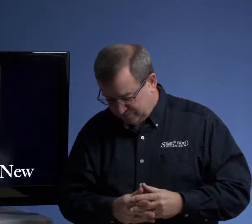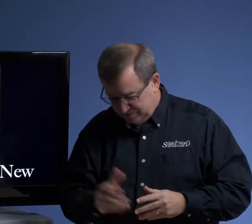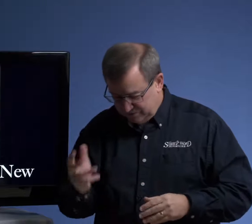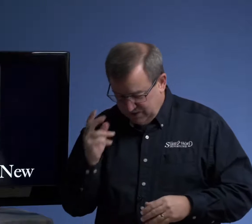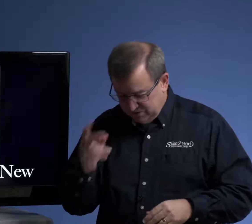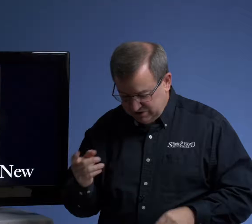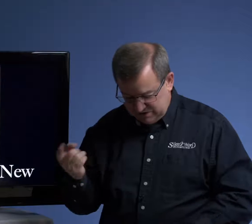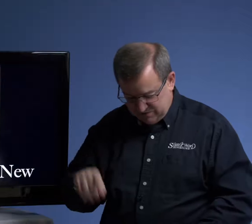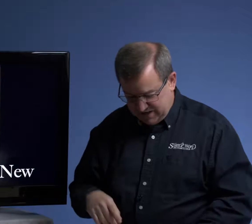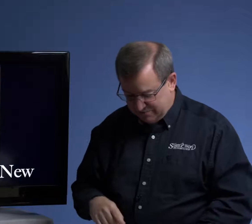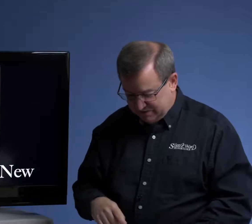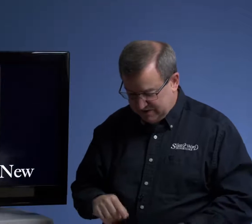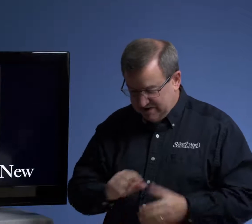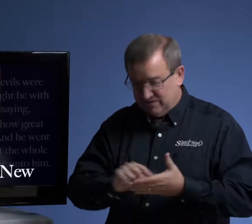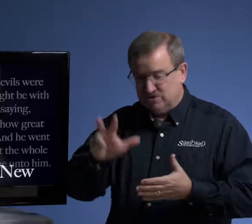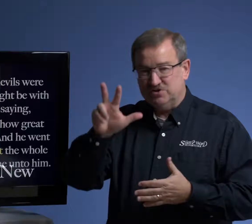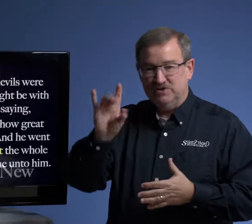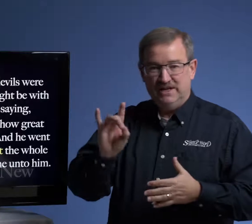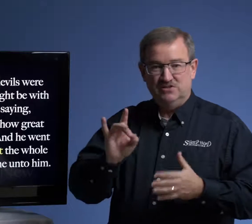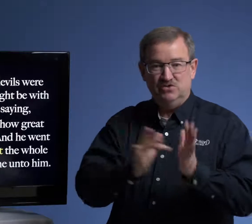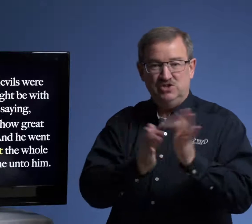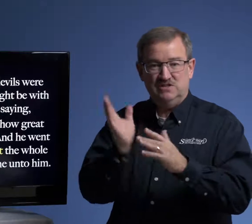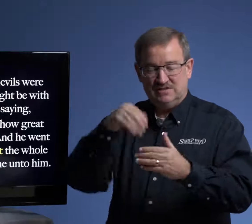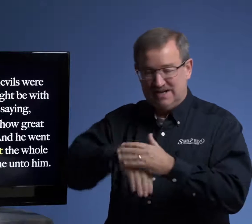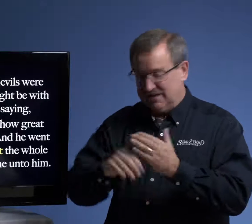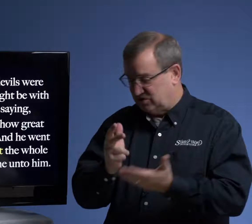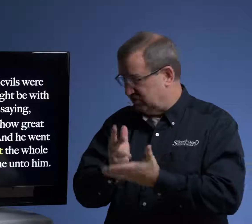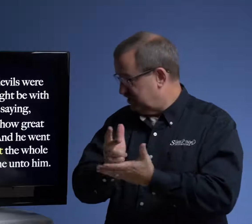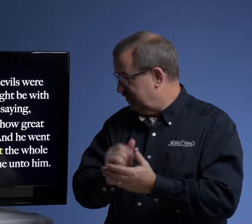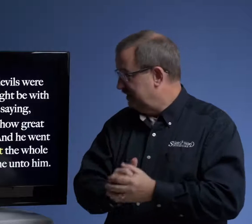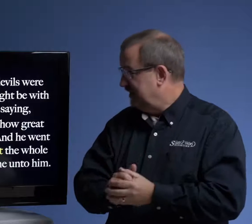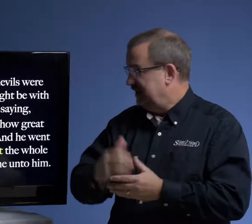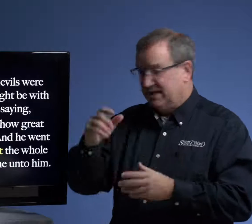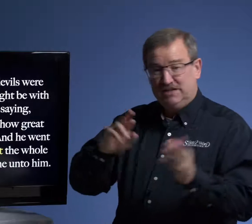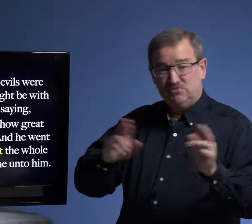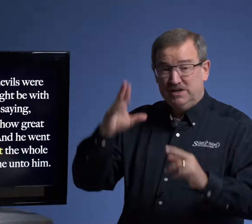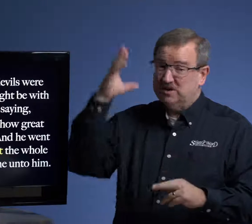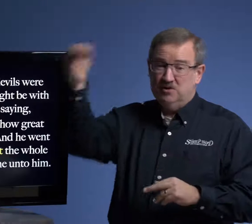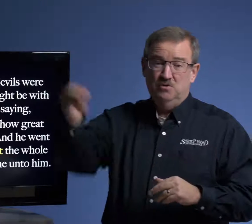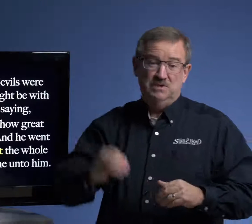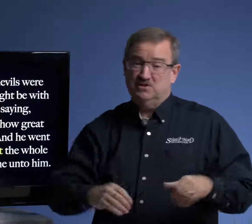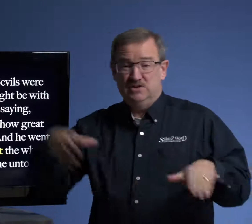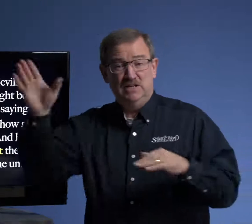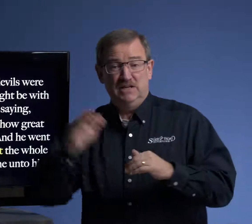I want you to see what happens. Verse 38. So Jesus has gotten into the ship. He's ready to go. He's going to leave,